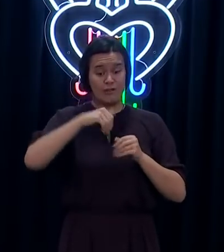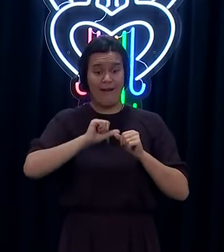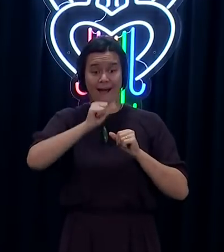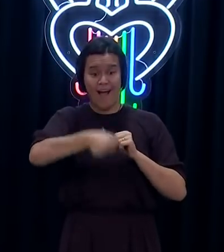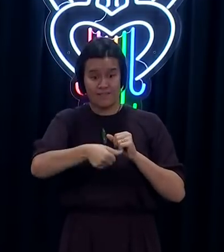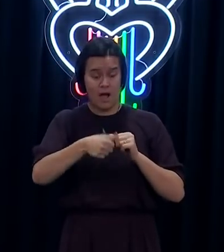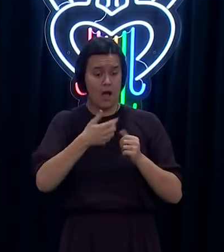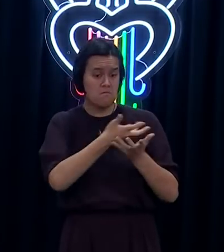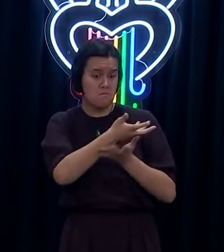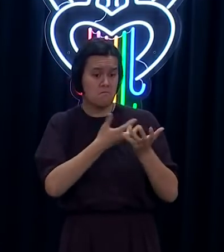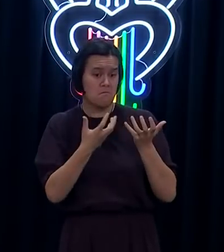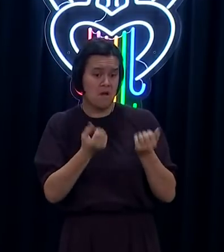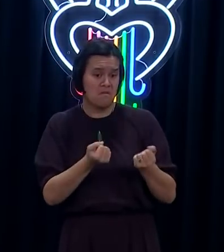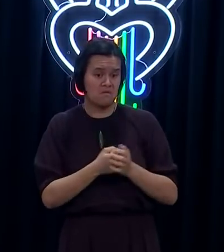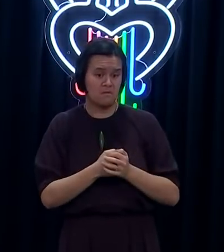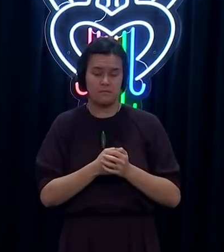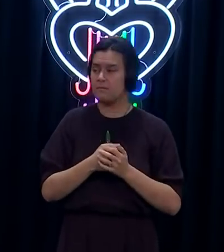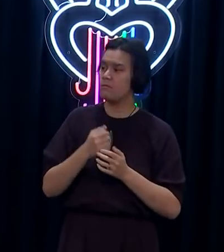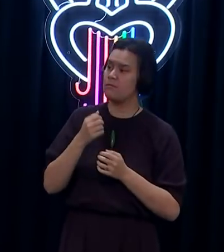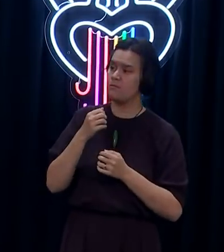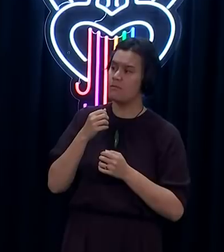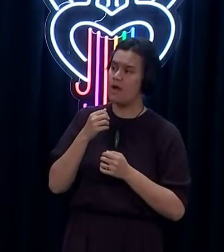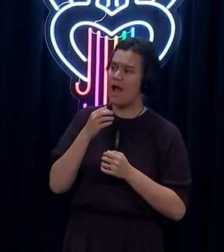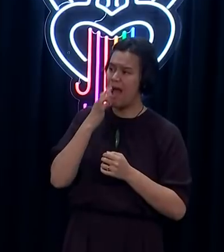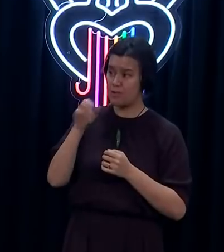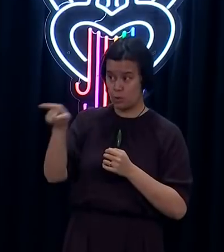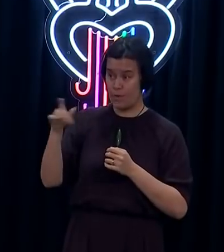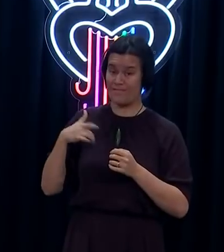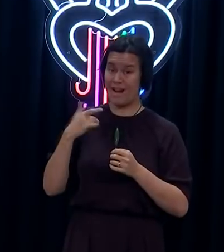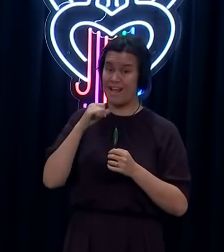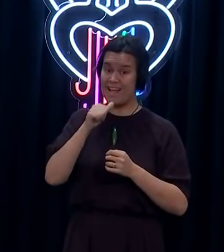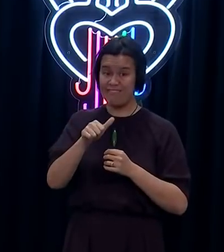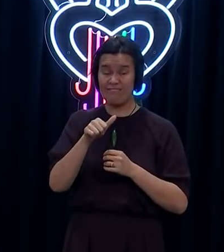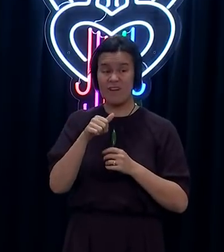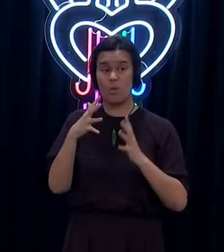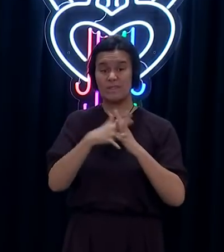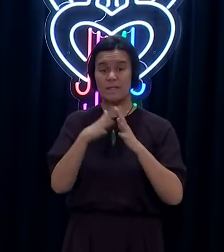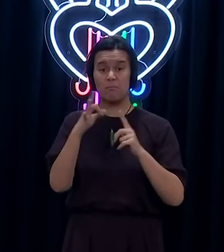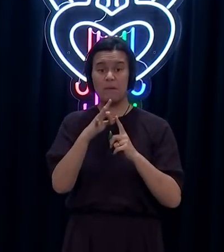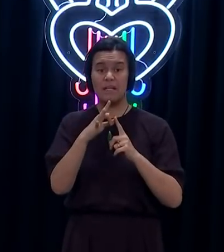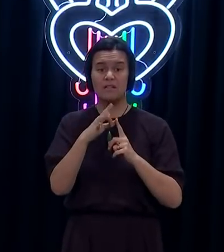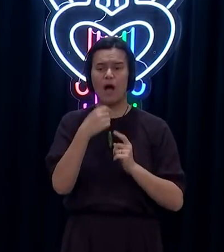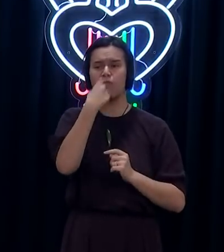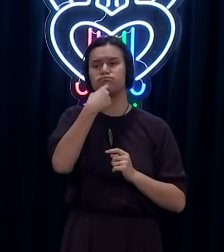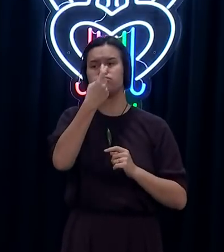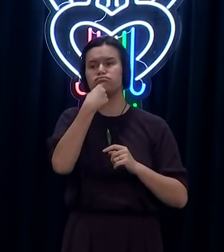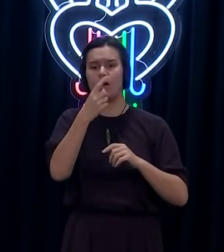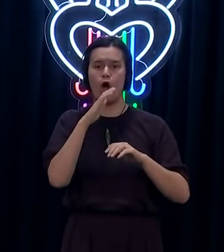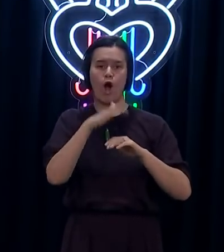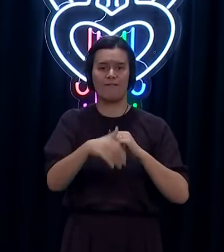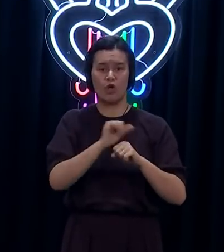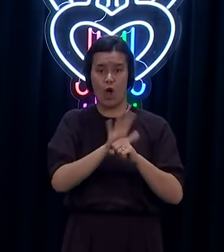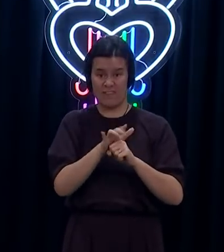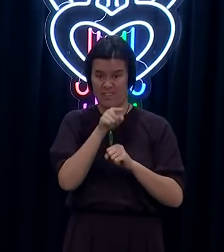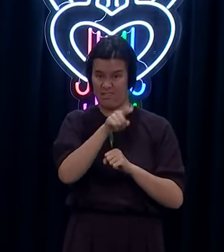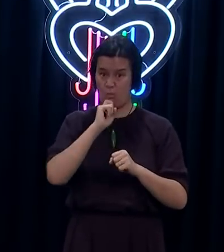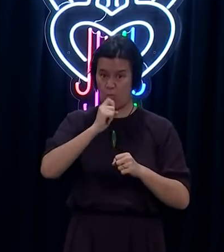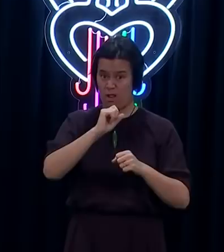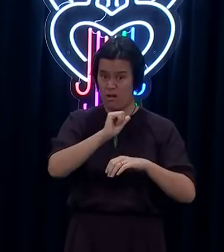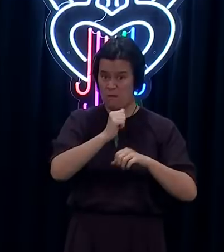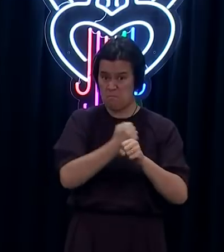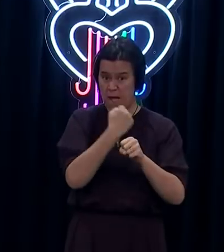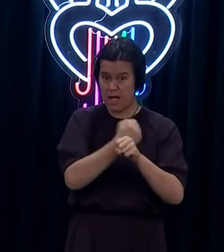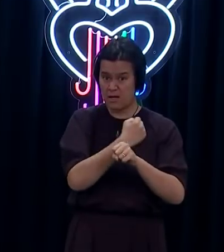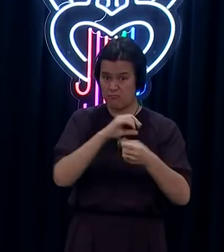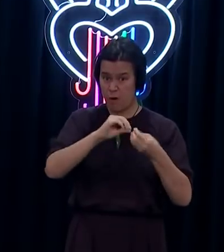a little while. Would there be a problem if he pops up and criticises the COVID response or foreign policy? No. No, he did those